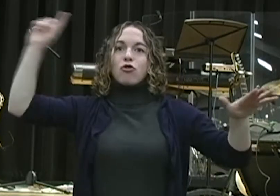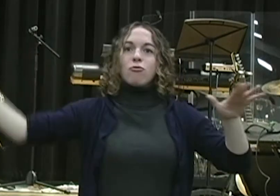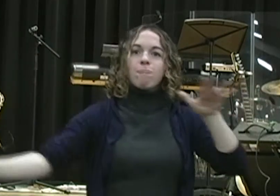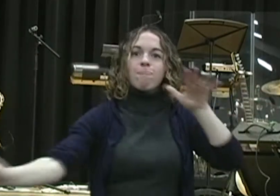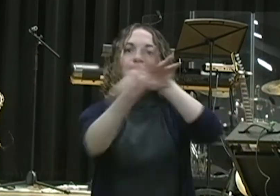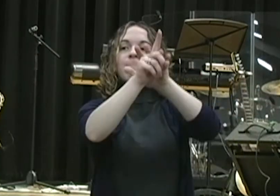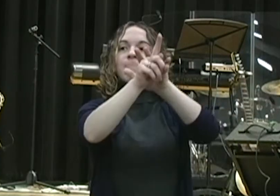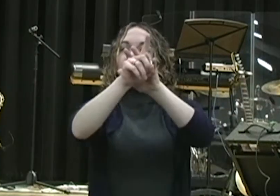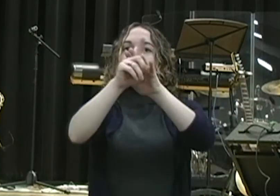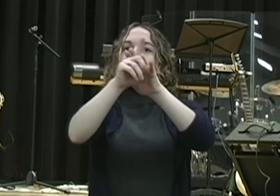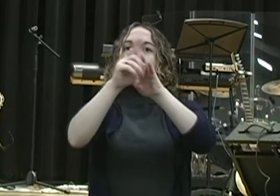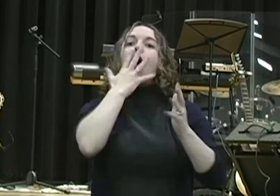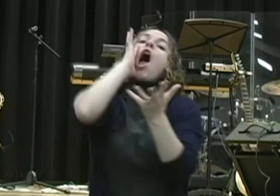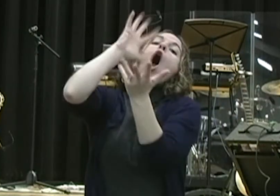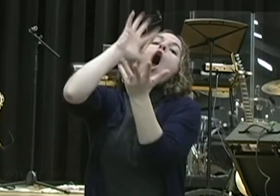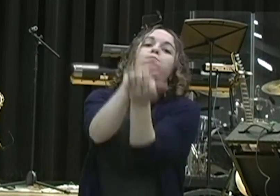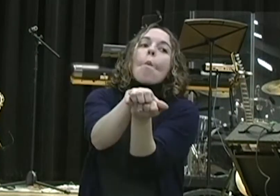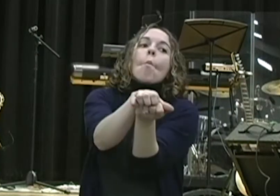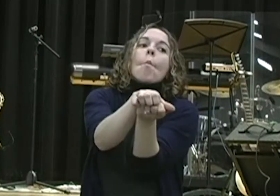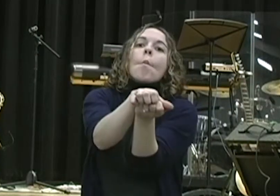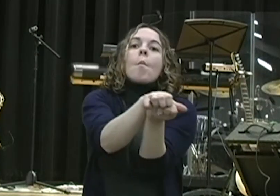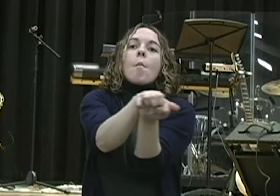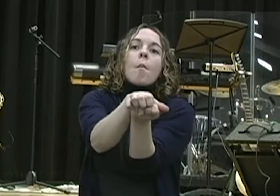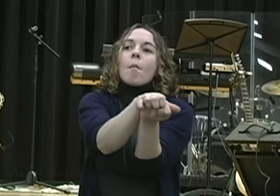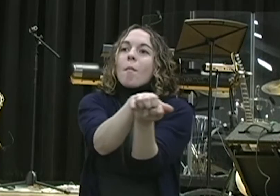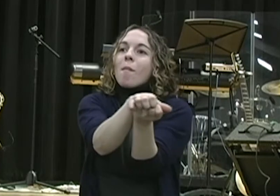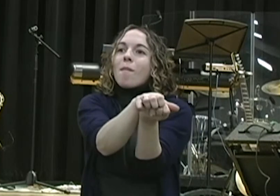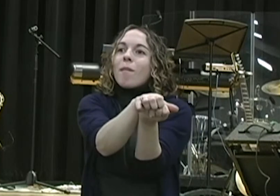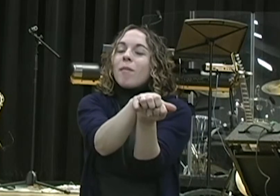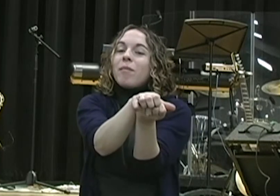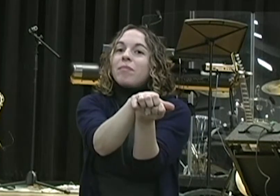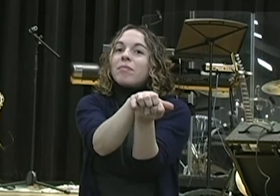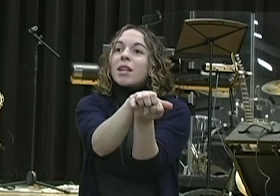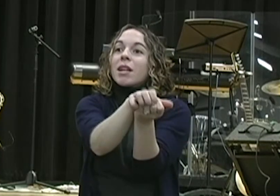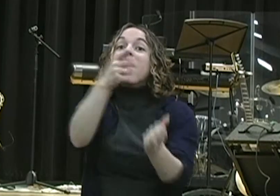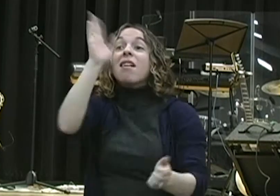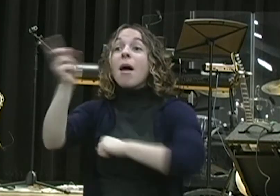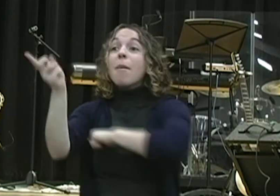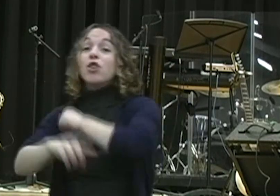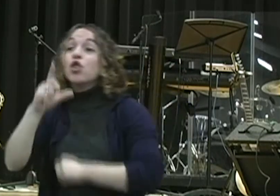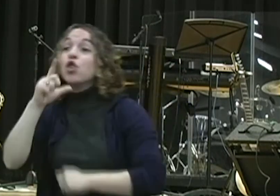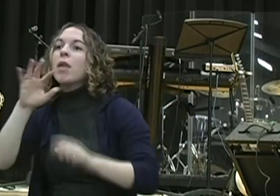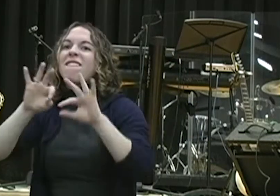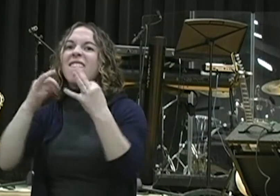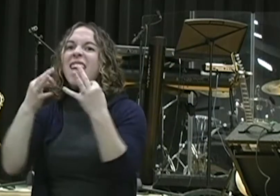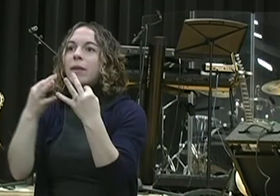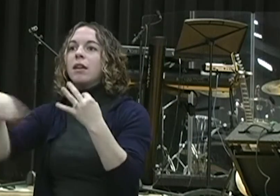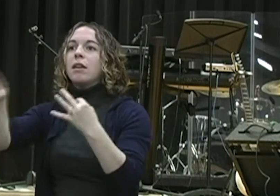some lying mouth-closing angels to come in your life? Come on. How many